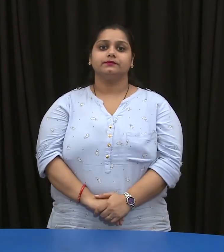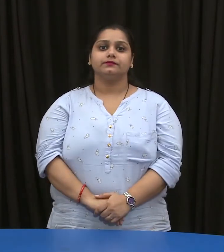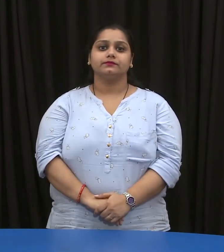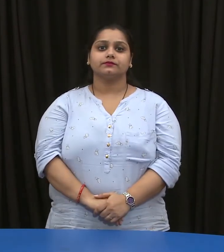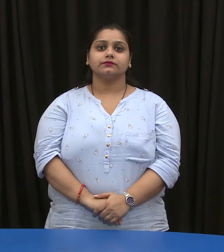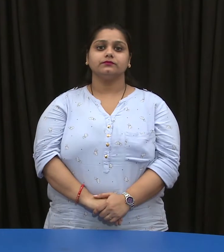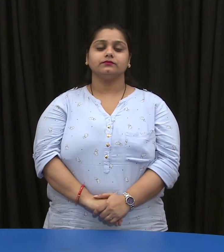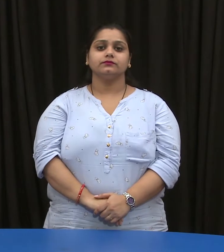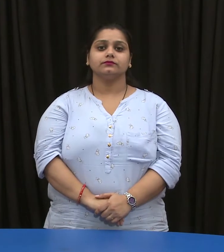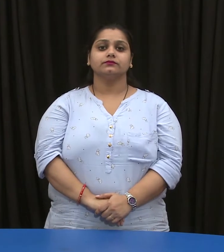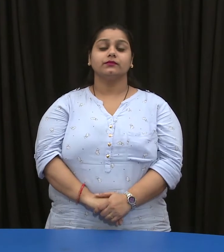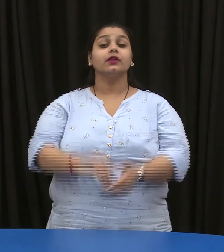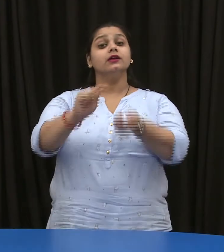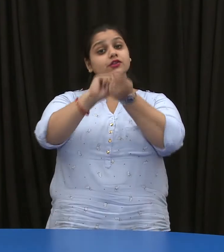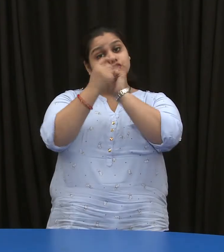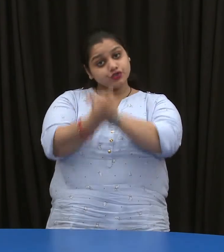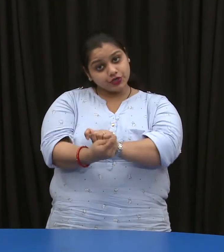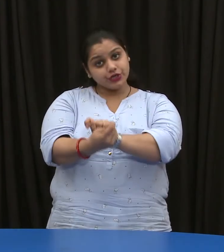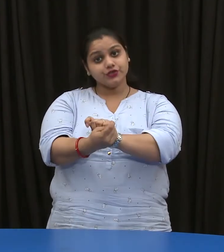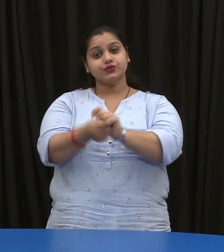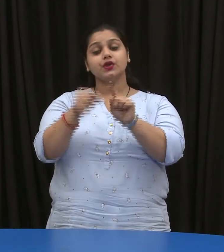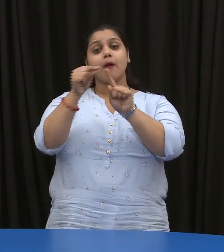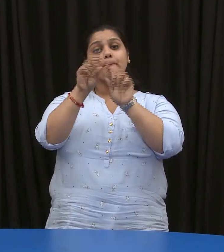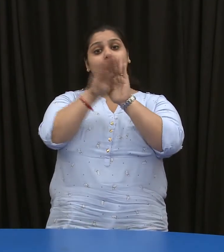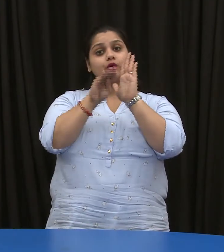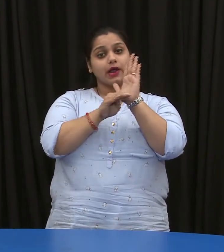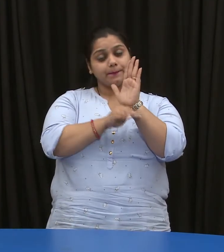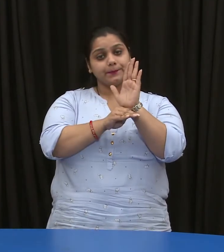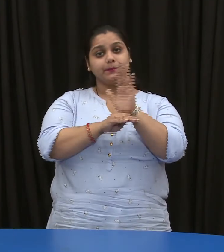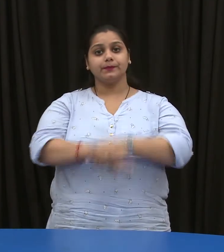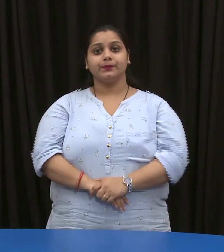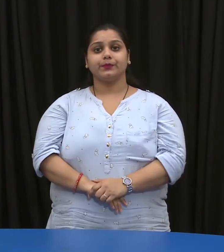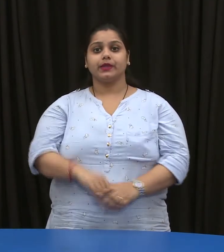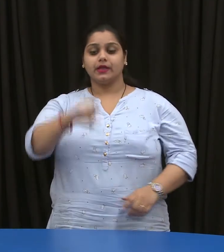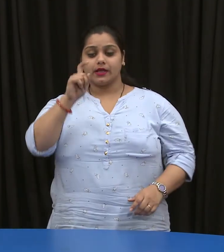To change a program, click on Change button.